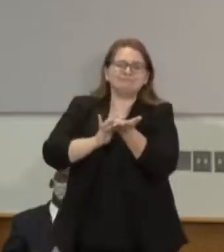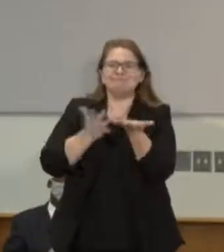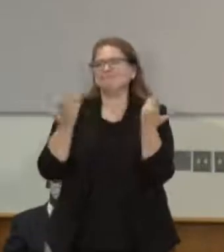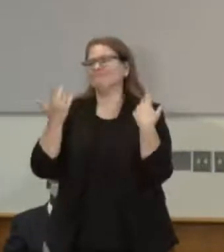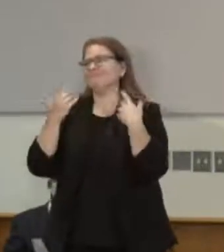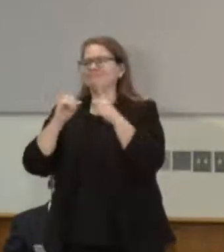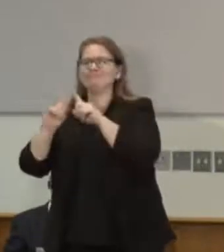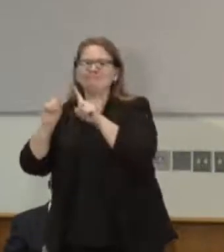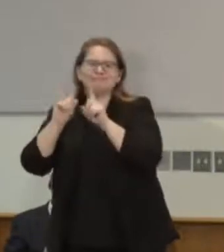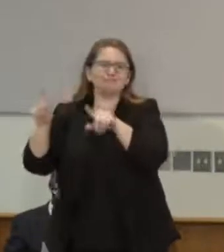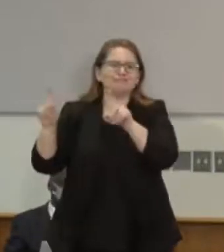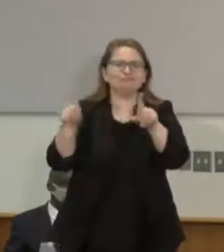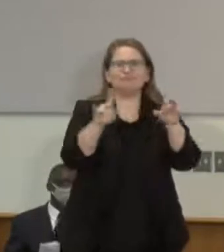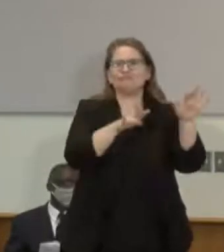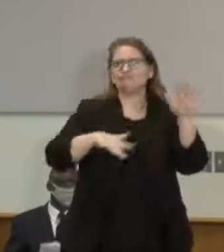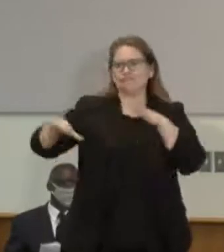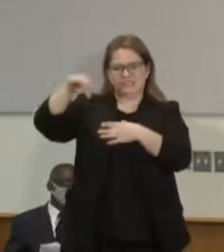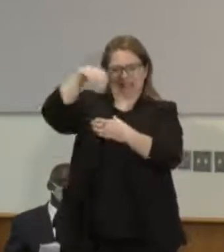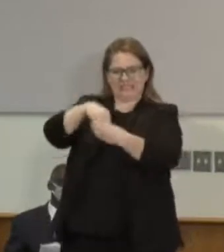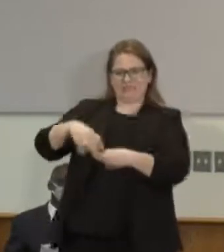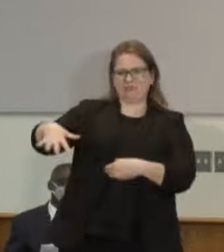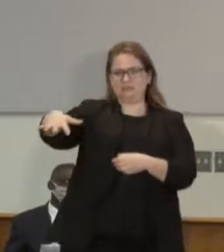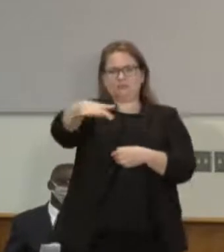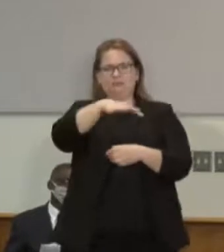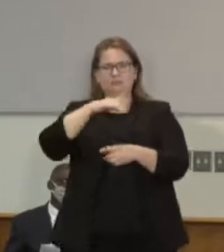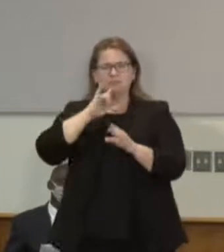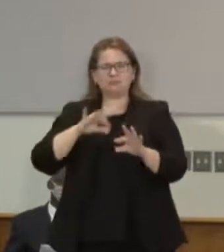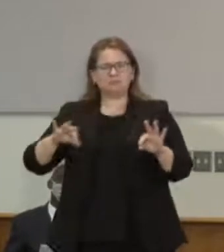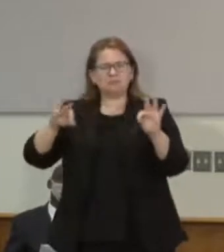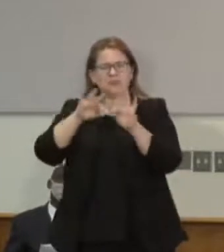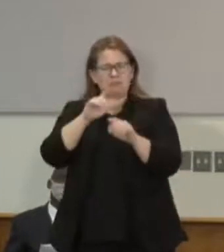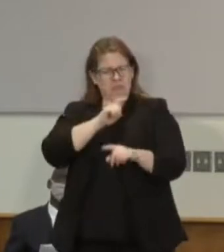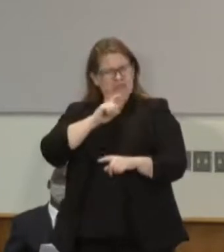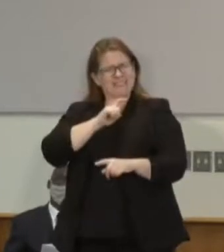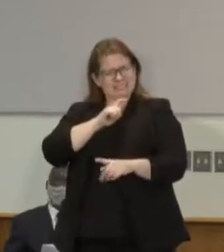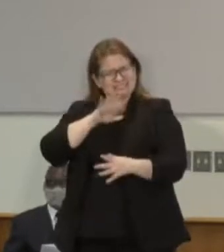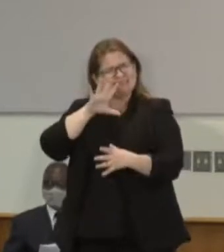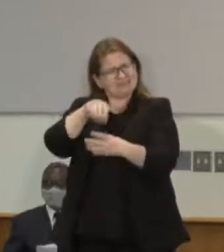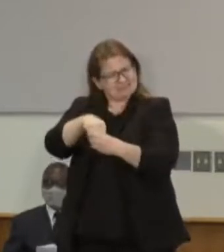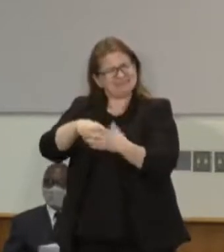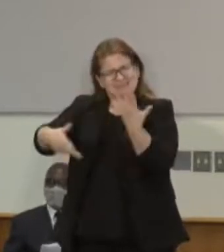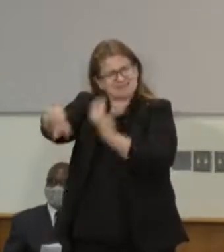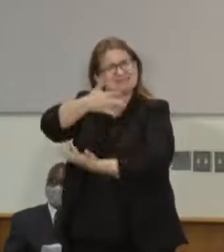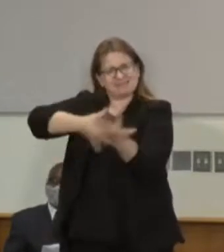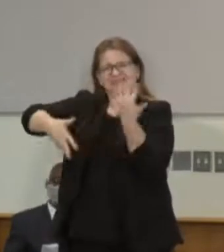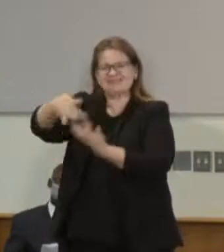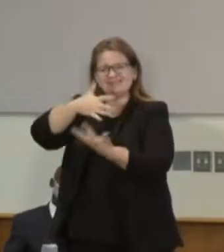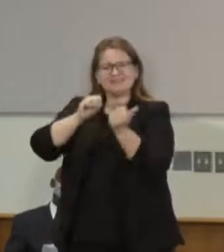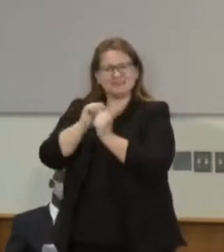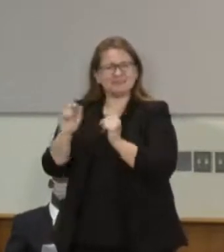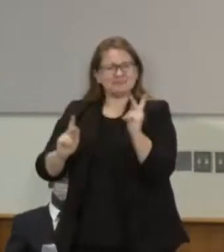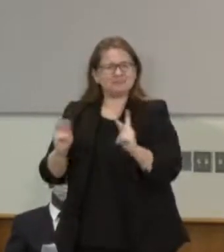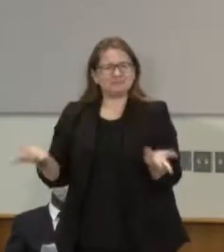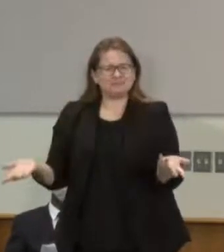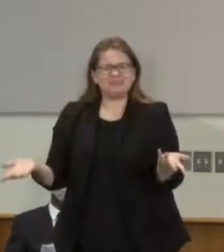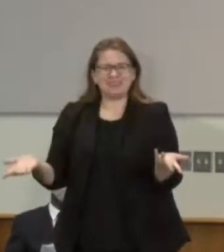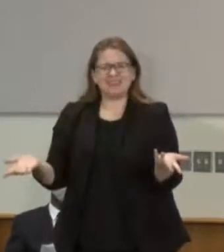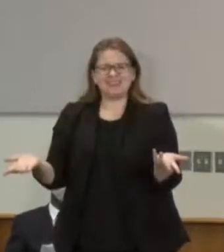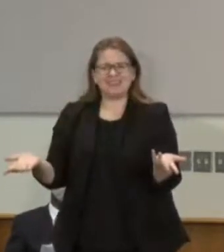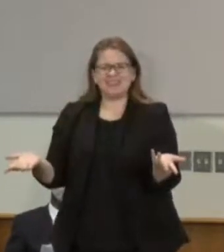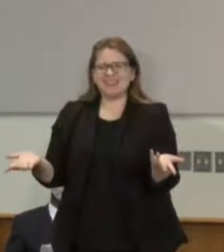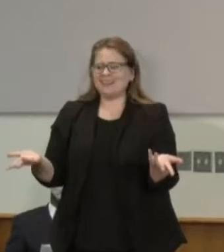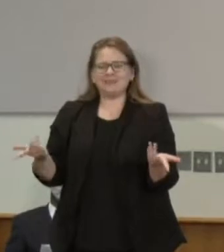in my district but as they come back we have to go to the pharmacy. We have to interact with our community and so